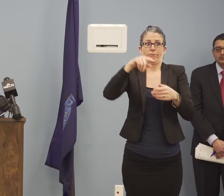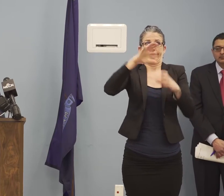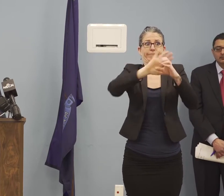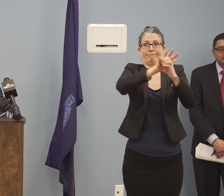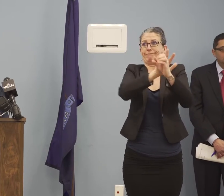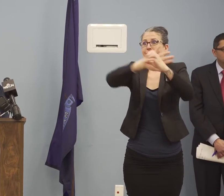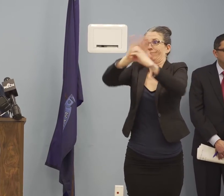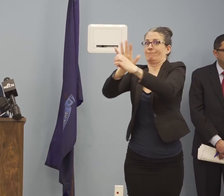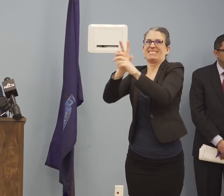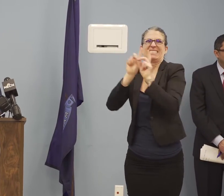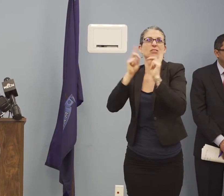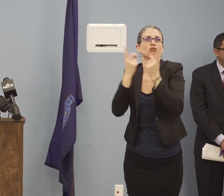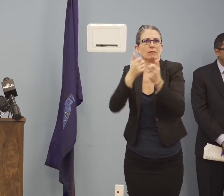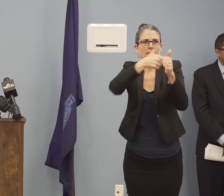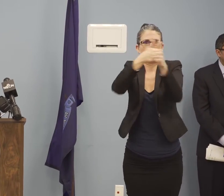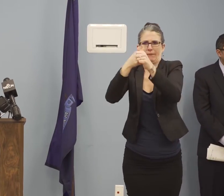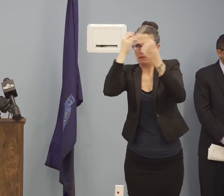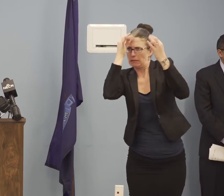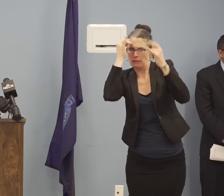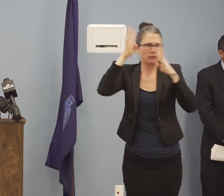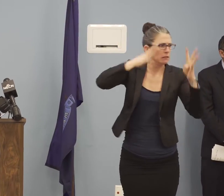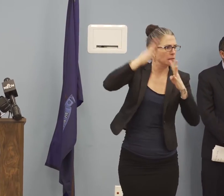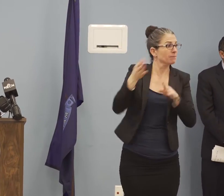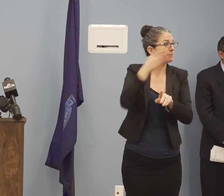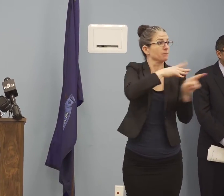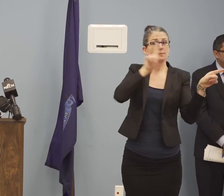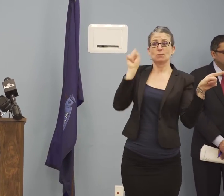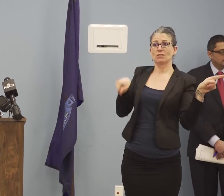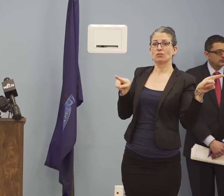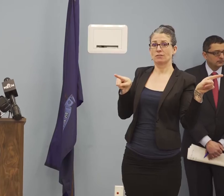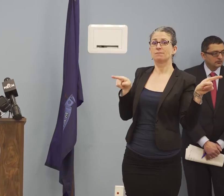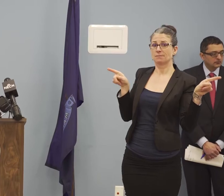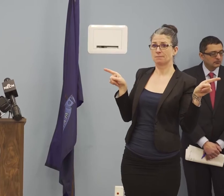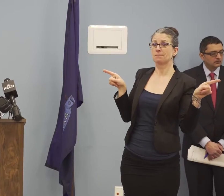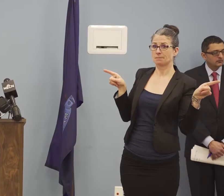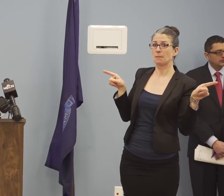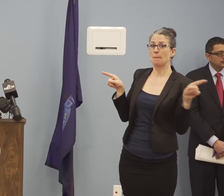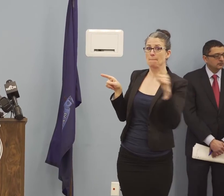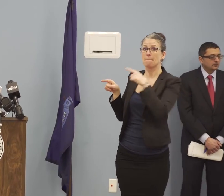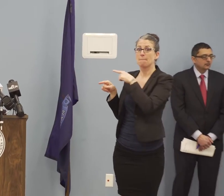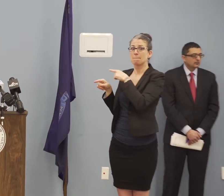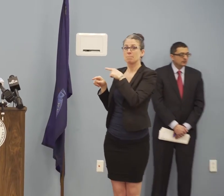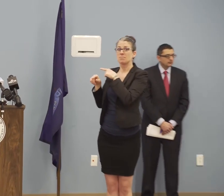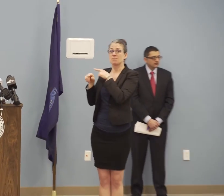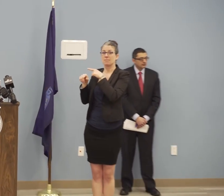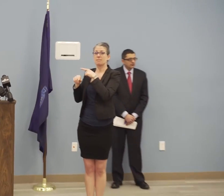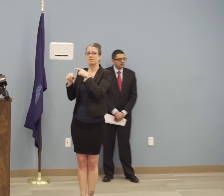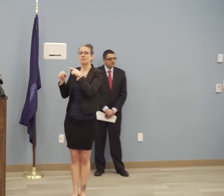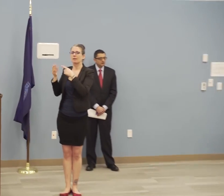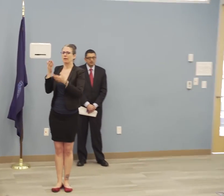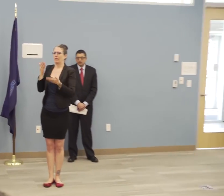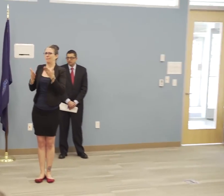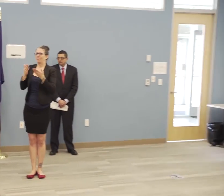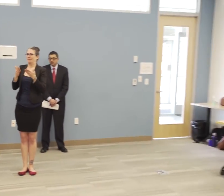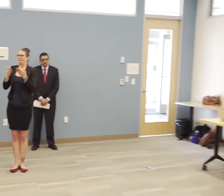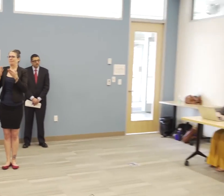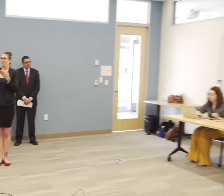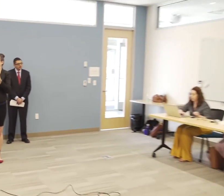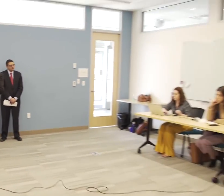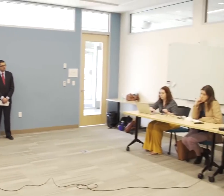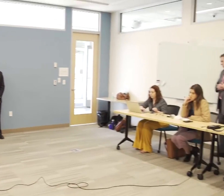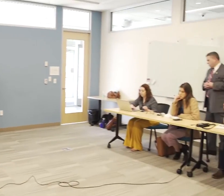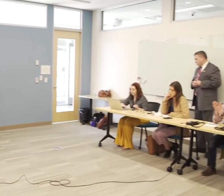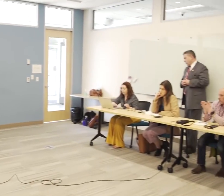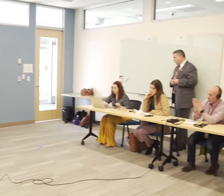healthy. Governor, and this may be a question that Dr. Shaw might want to help answer. We keep hearing about